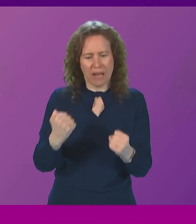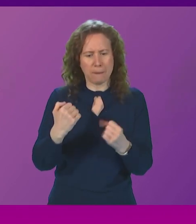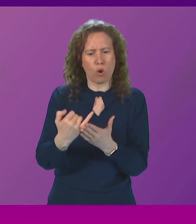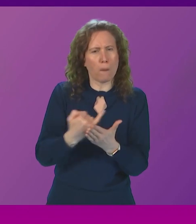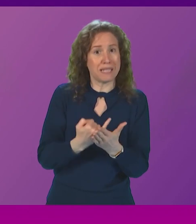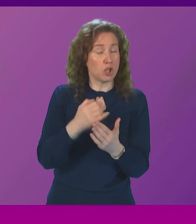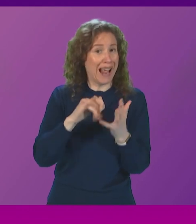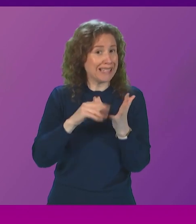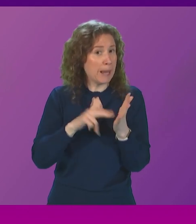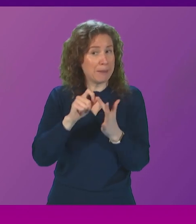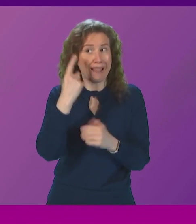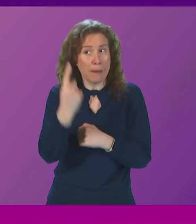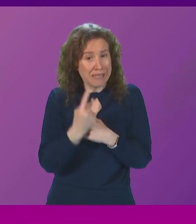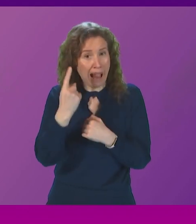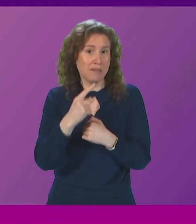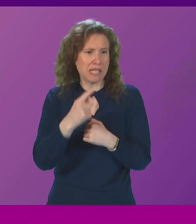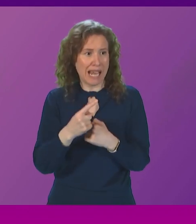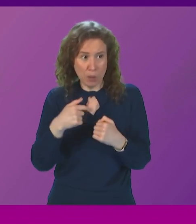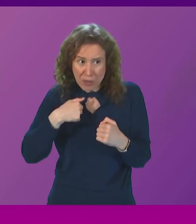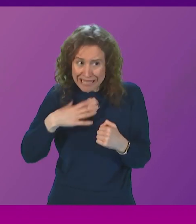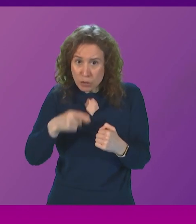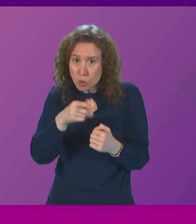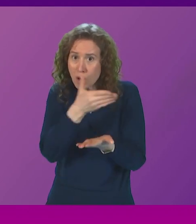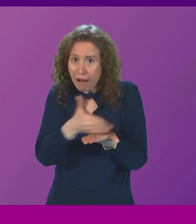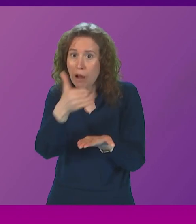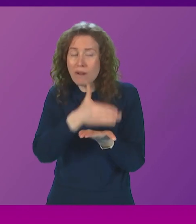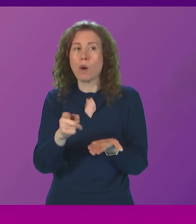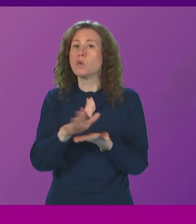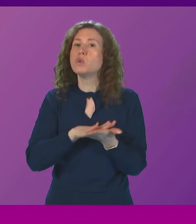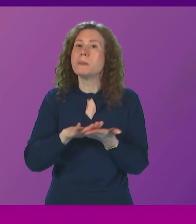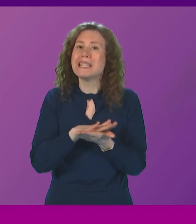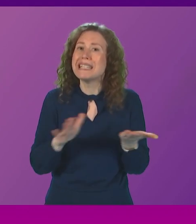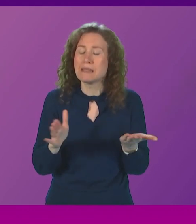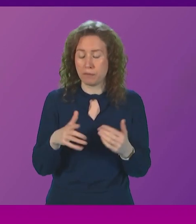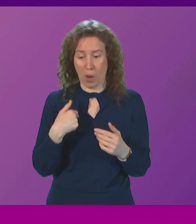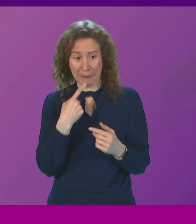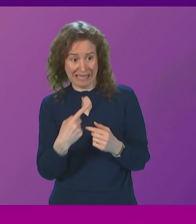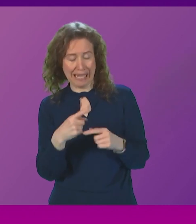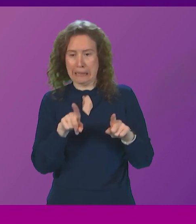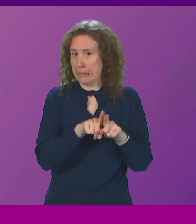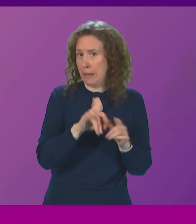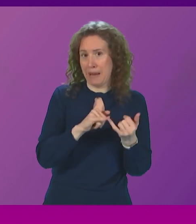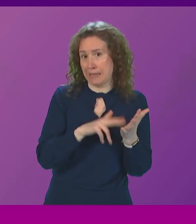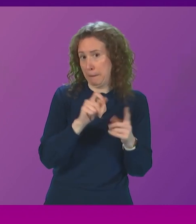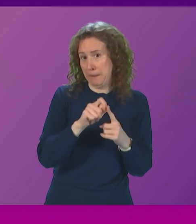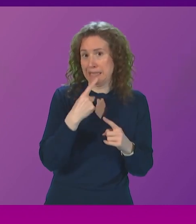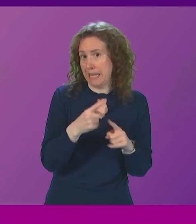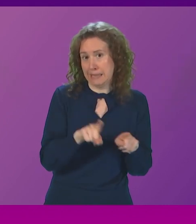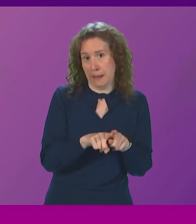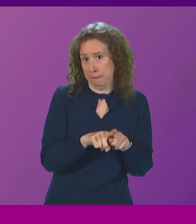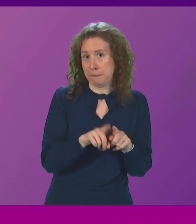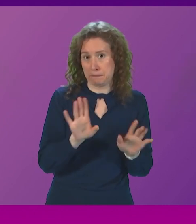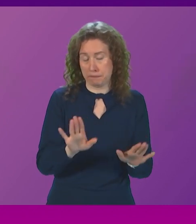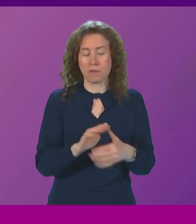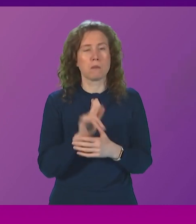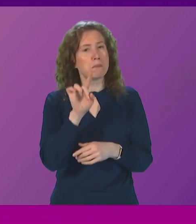that. She says we need that clarity urgently. We do. So I'm saying that, and even the SNP benches are saying this as